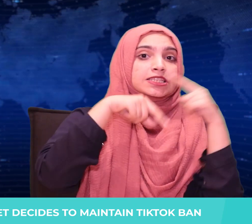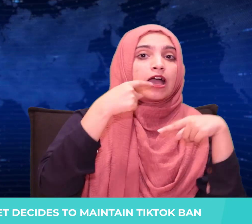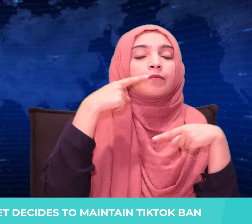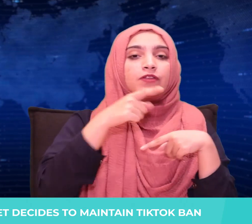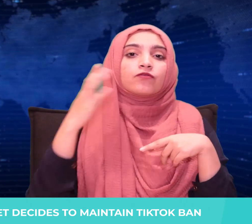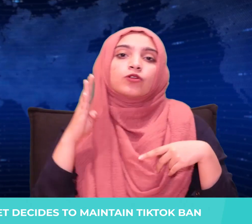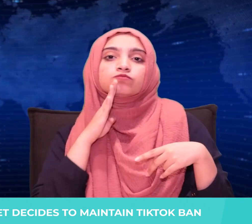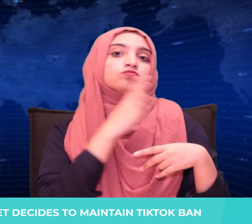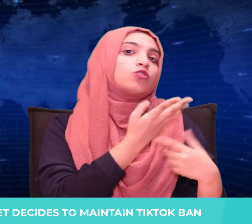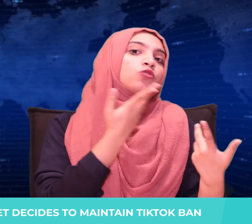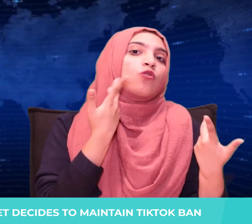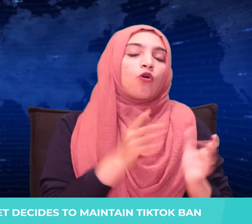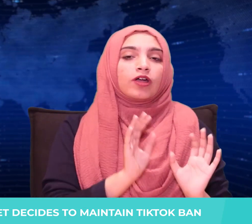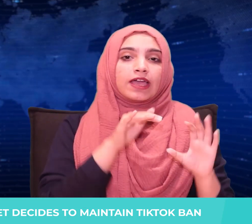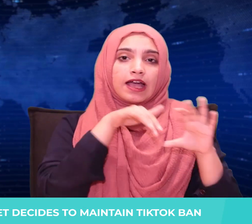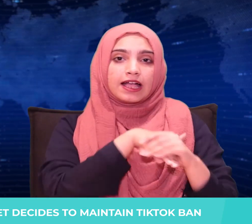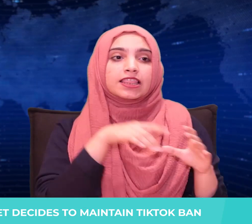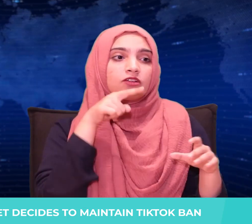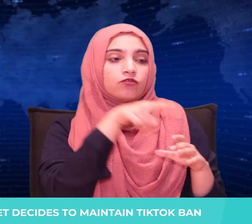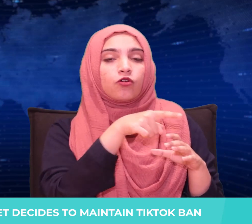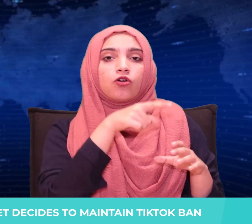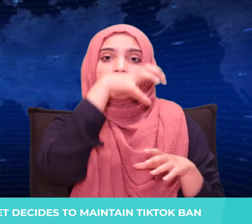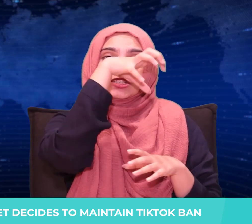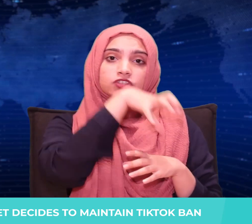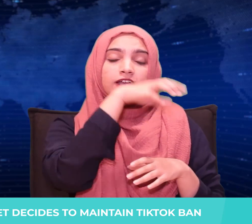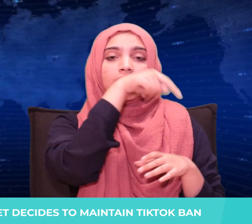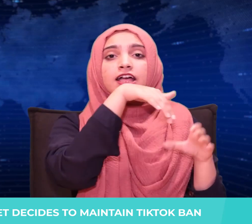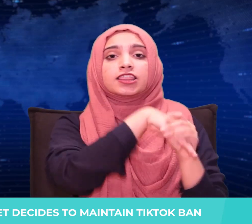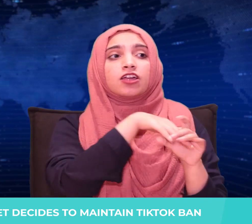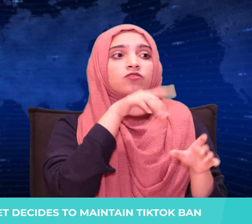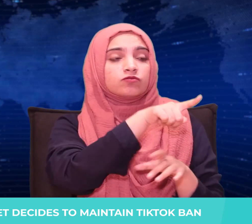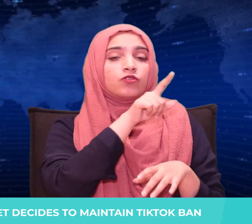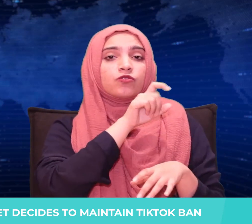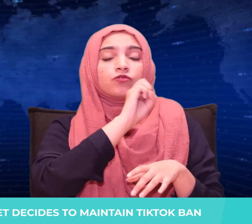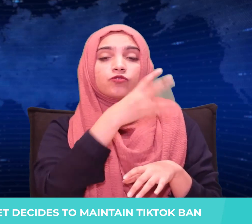based in Texas, which caused it to lose over $200 million.